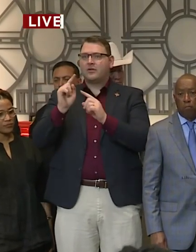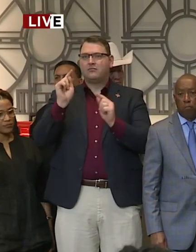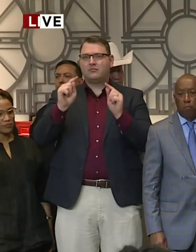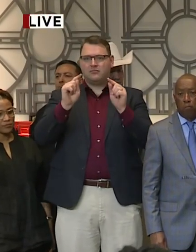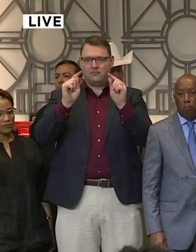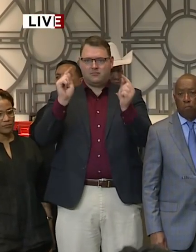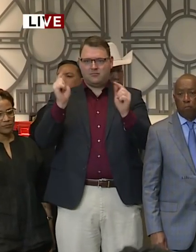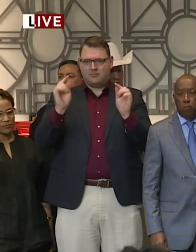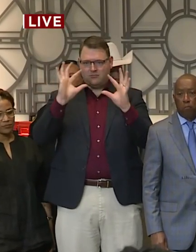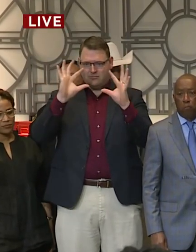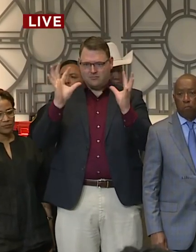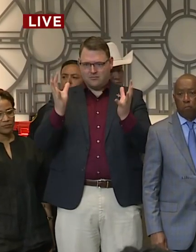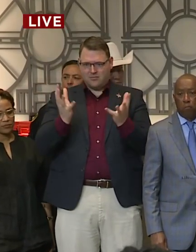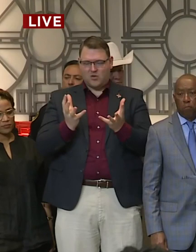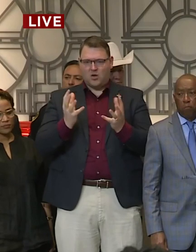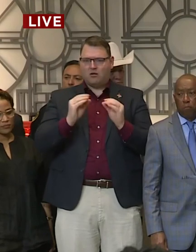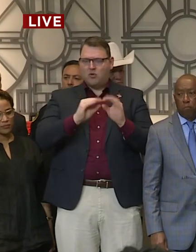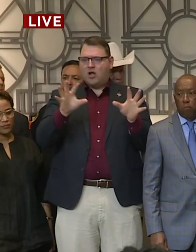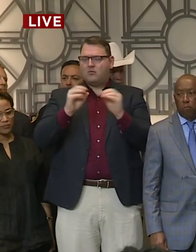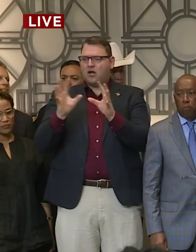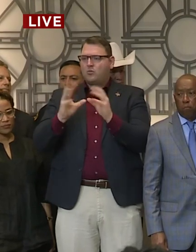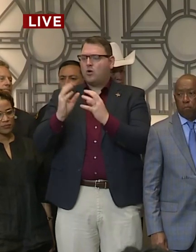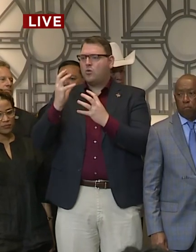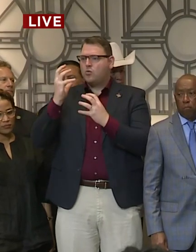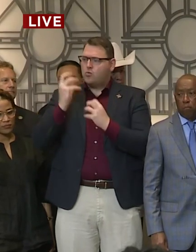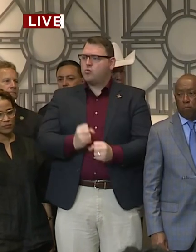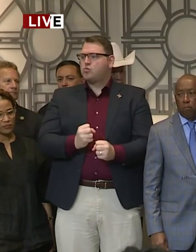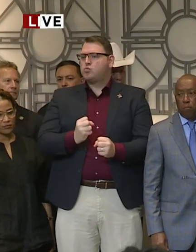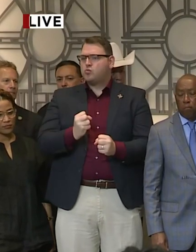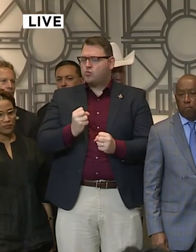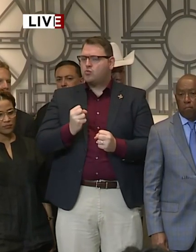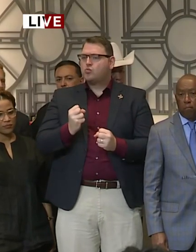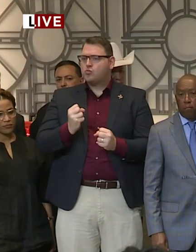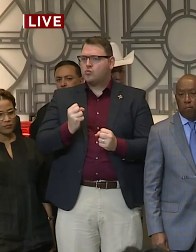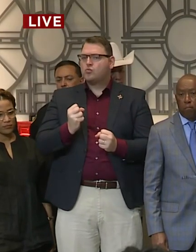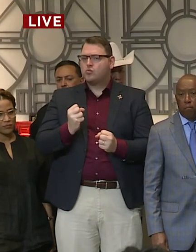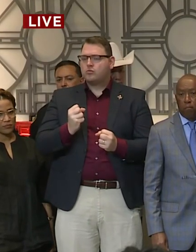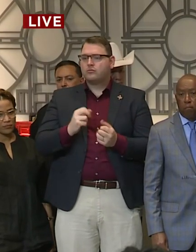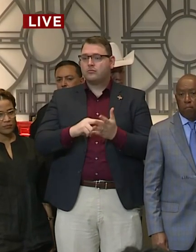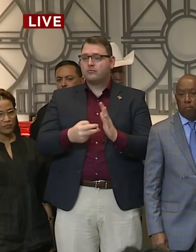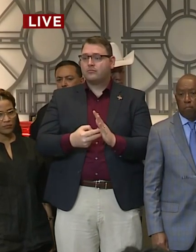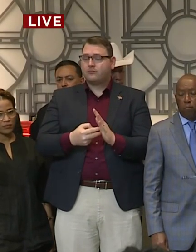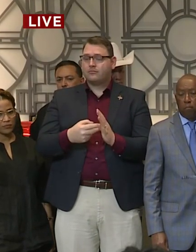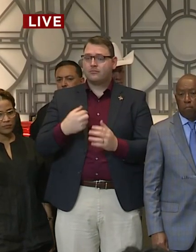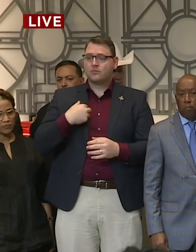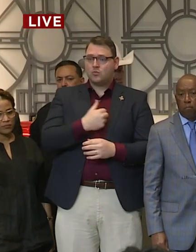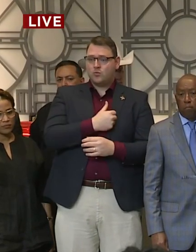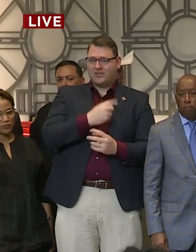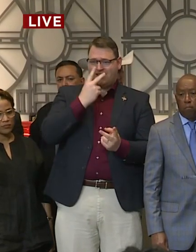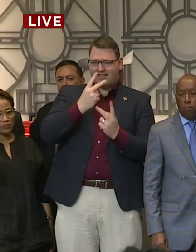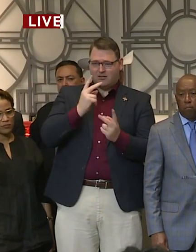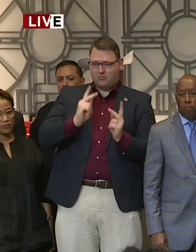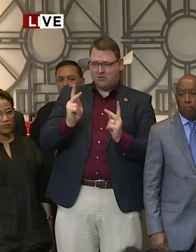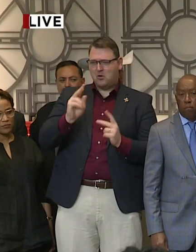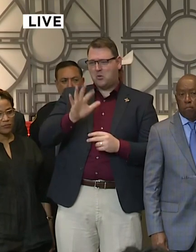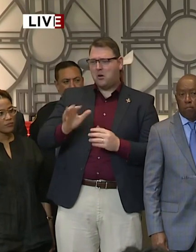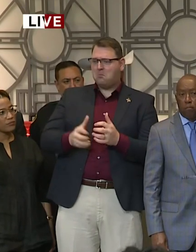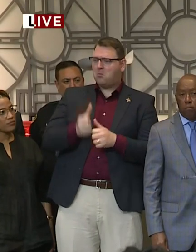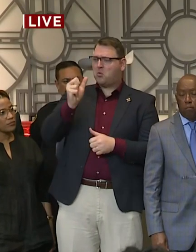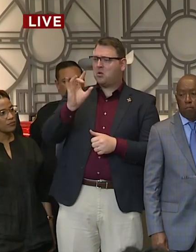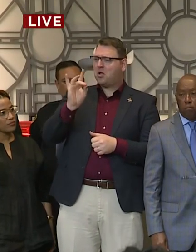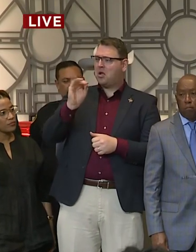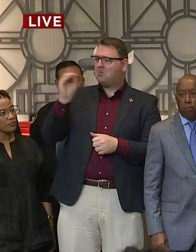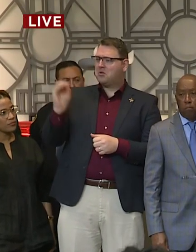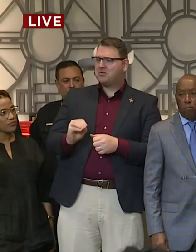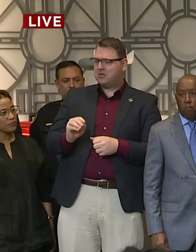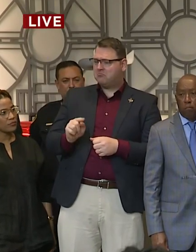Within that spread of the people who get ill, we do know that about 80% of those folks have minimal or mild symptoms. To some degree, that's a bit of